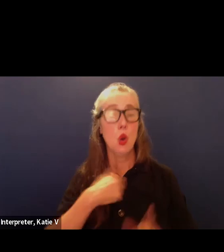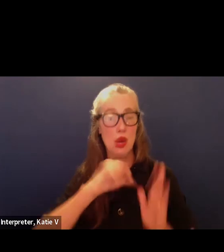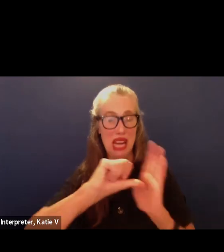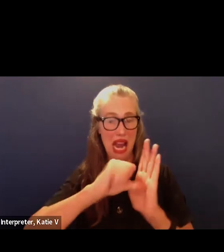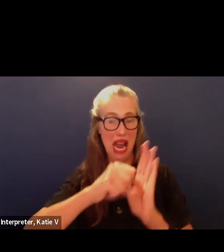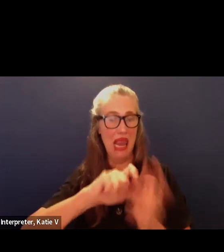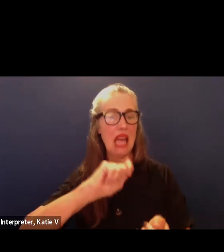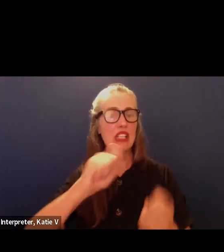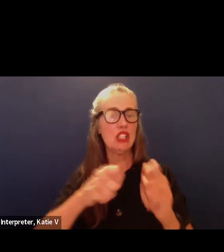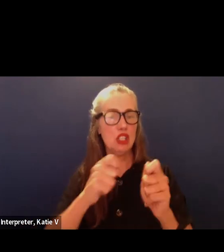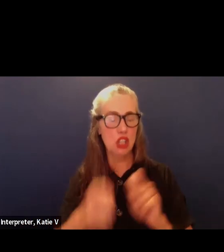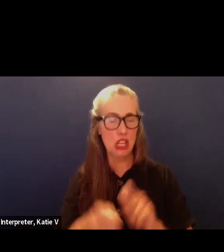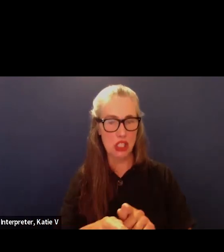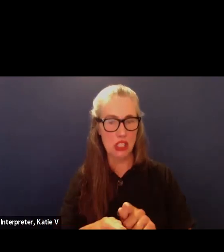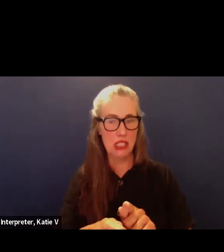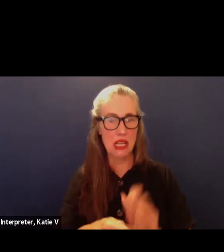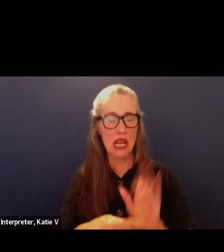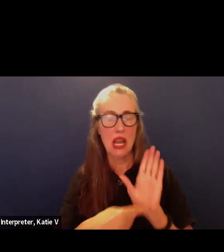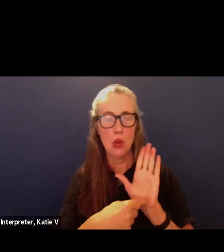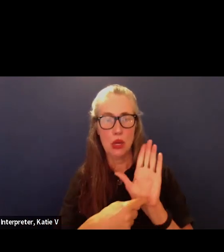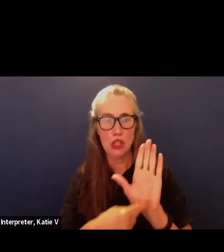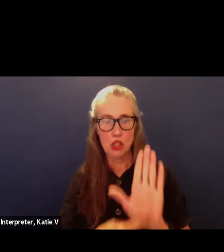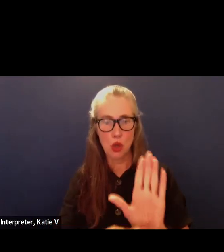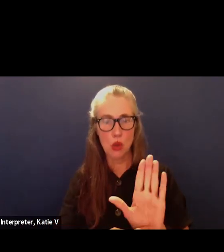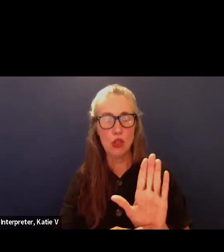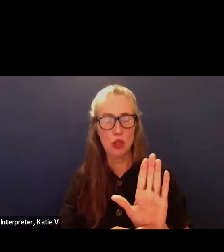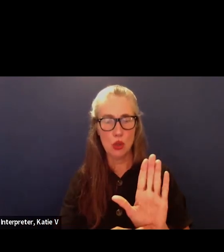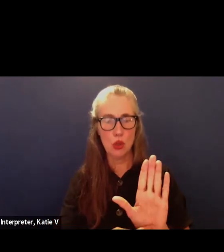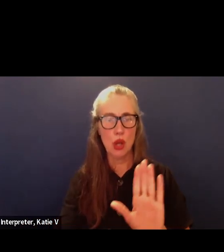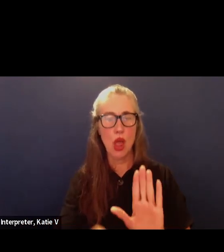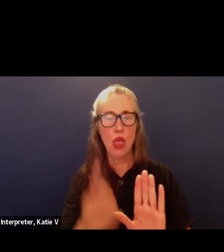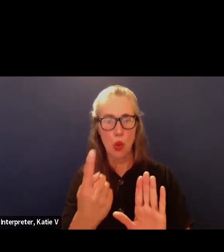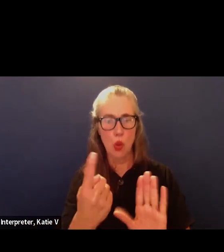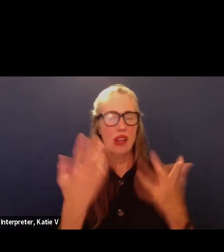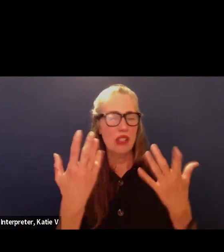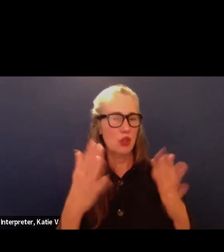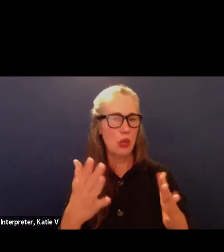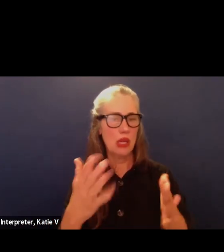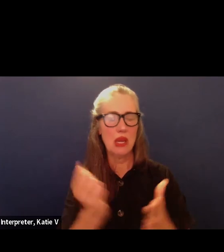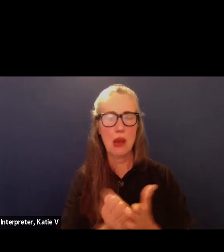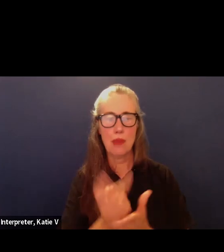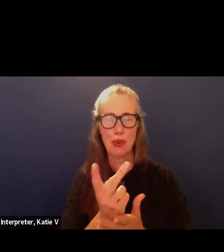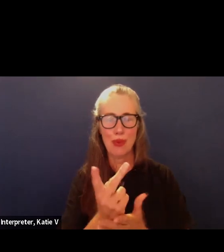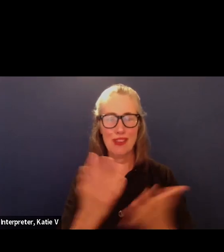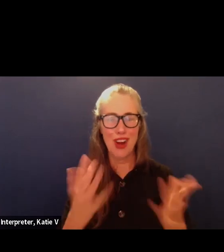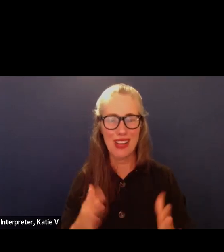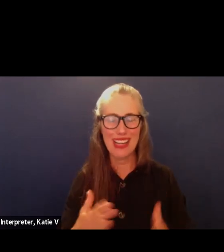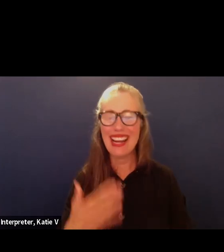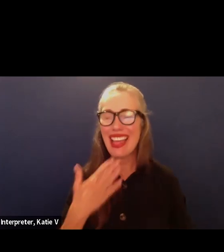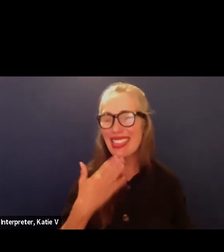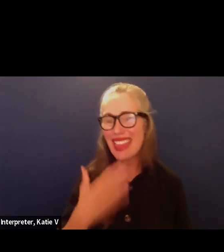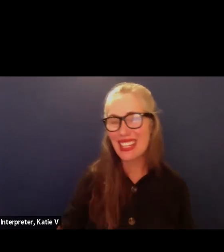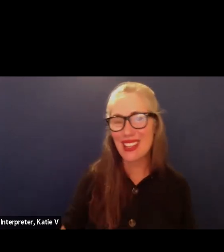the changes as well as showing you and giving you the one to be approved. Thank you.